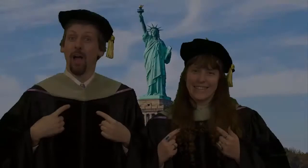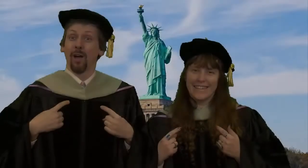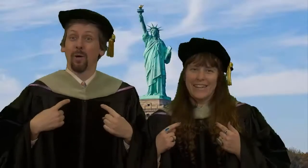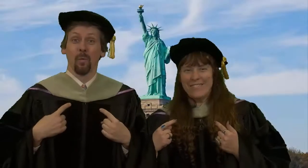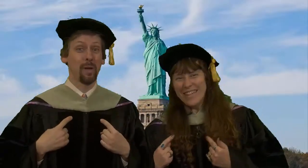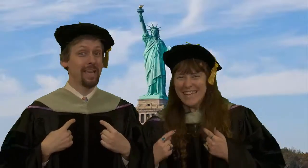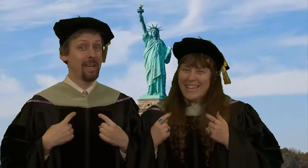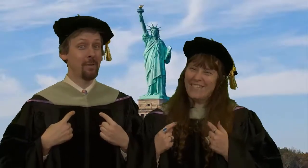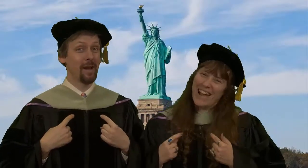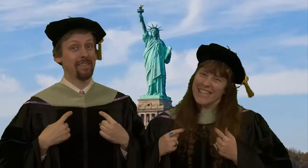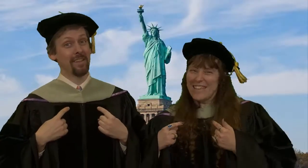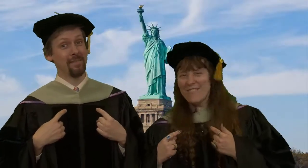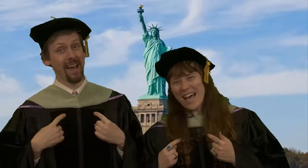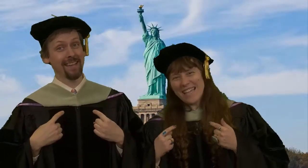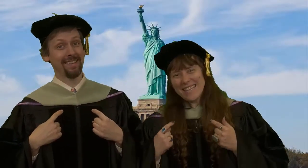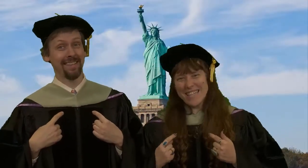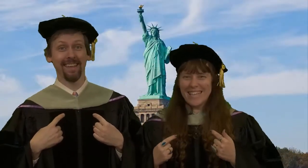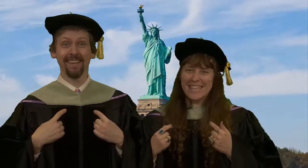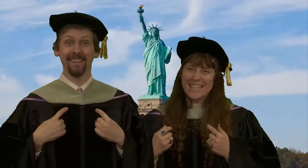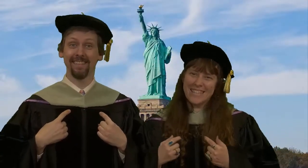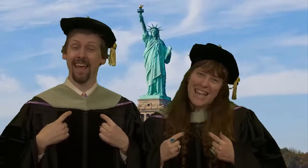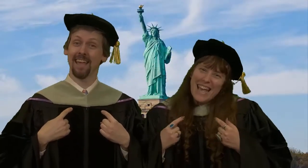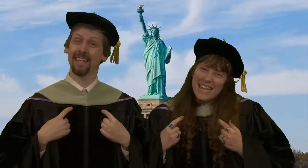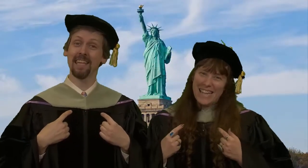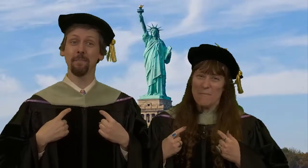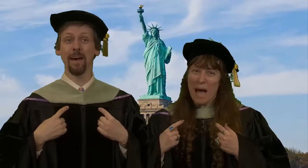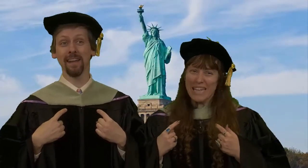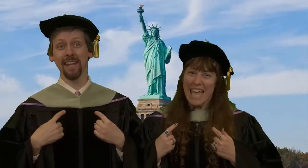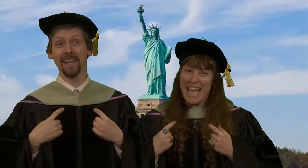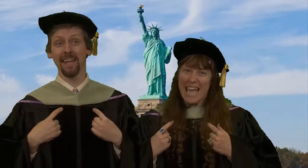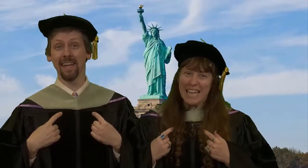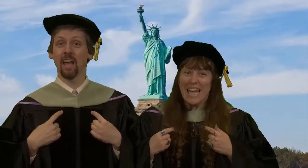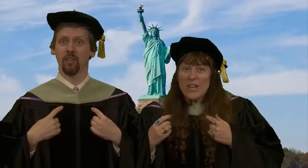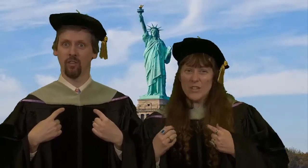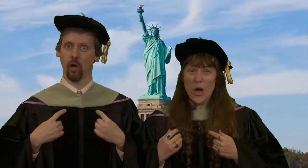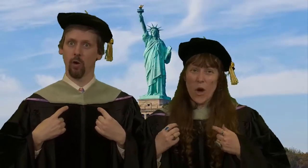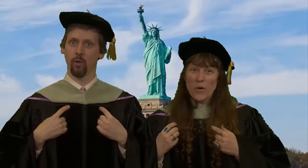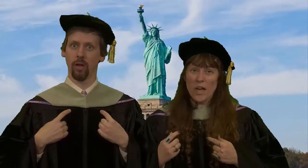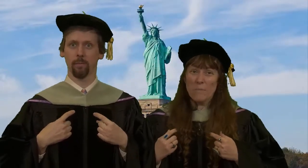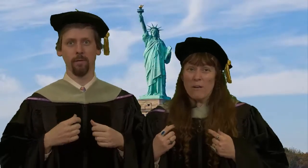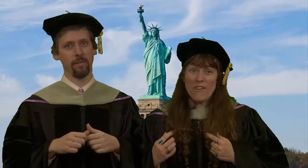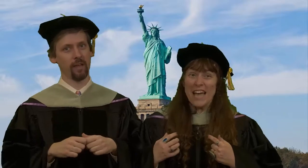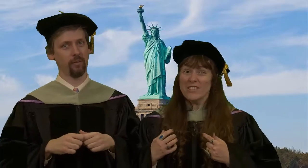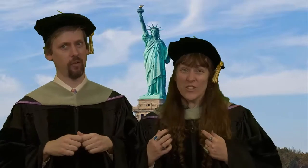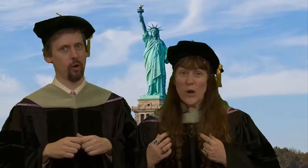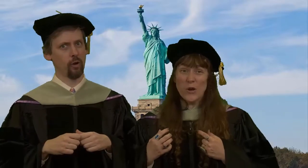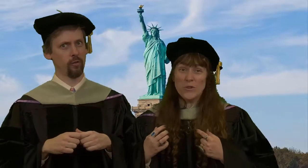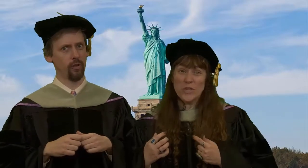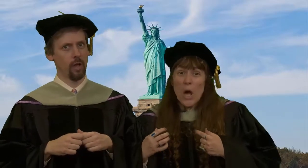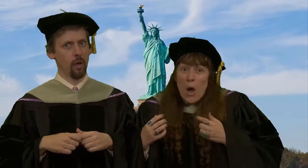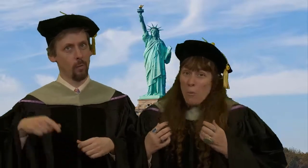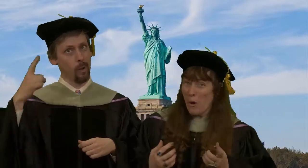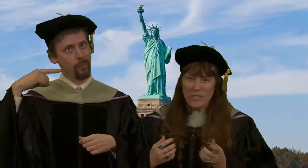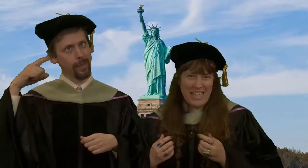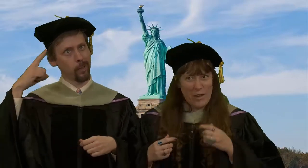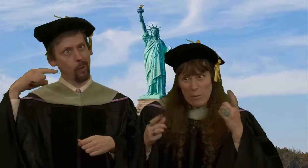We write devices mnemonic so the professors won't think you're